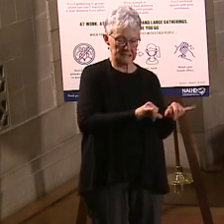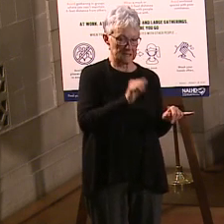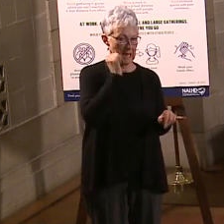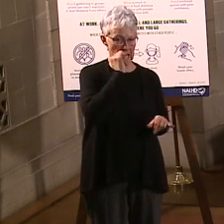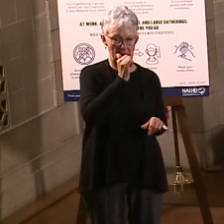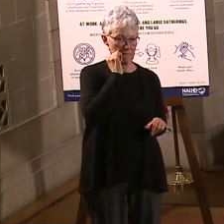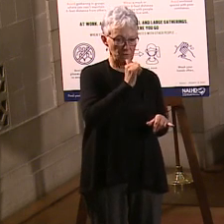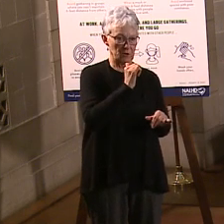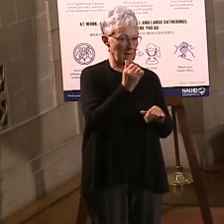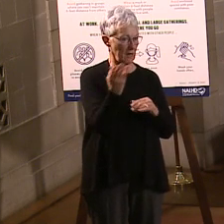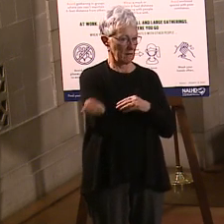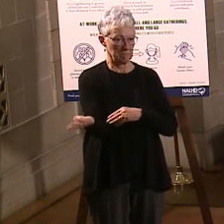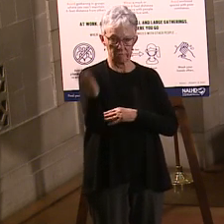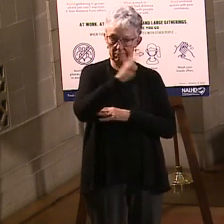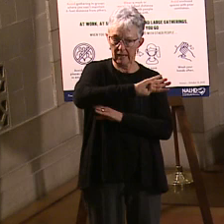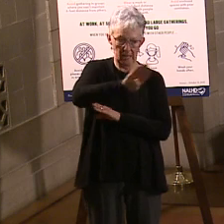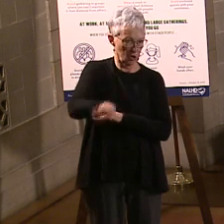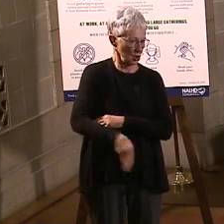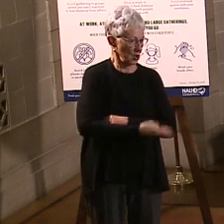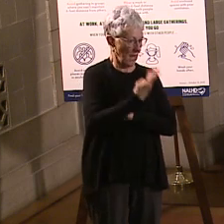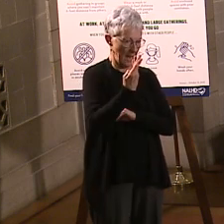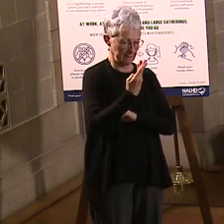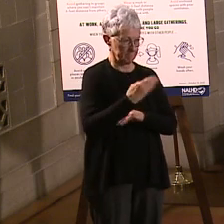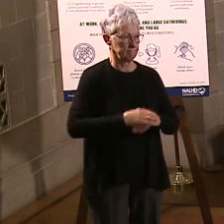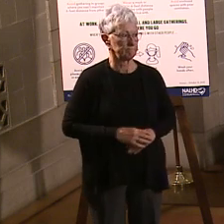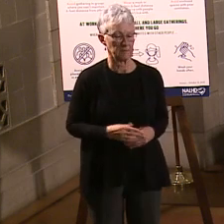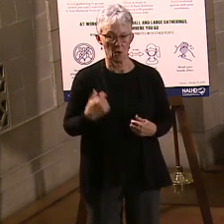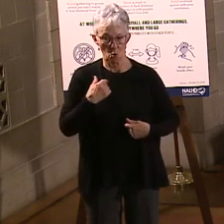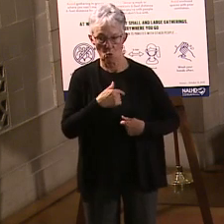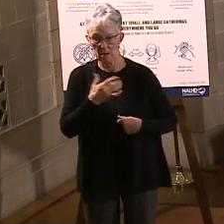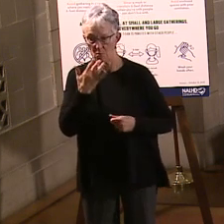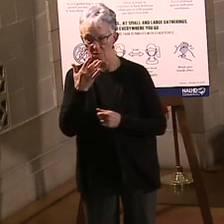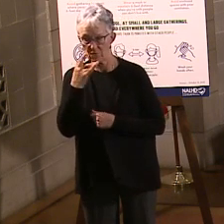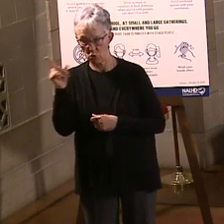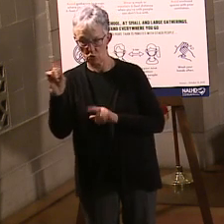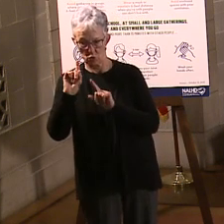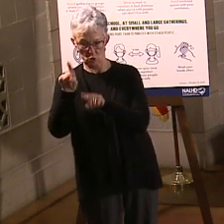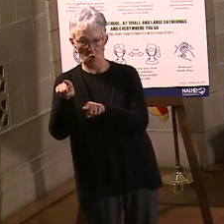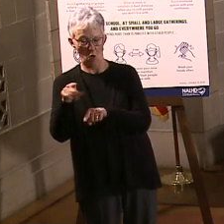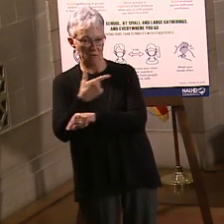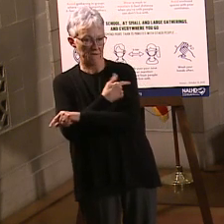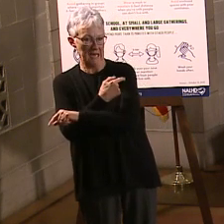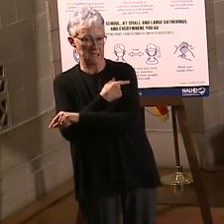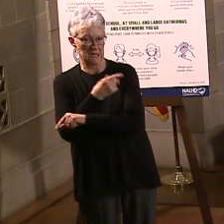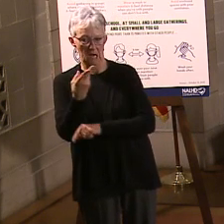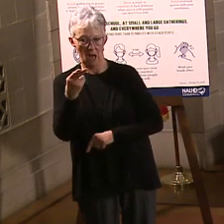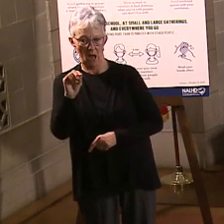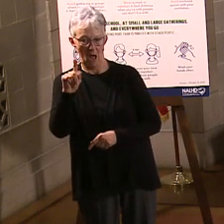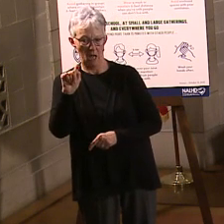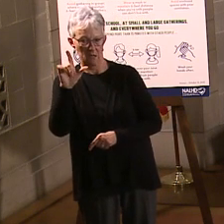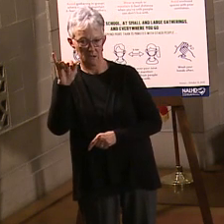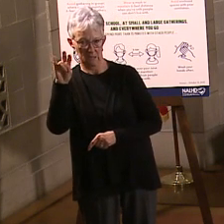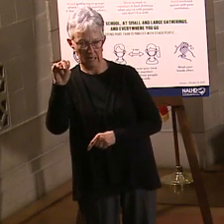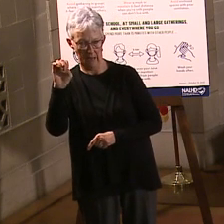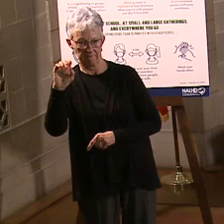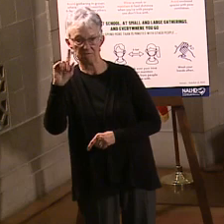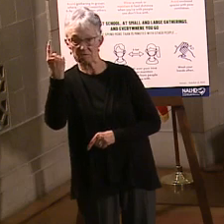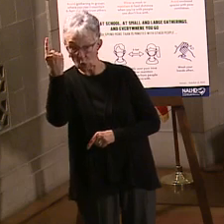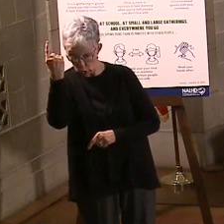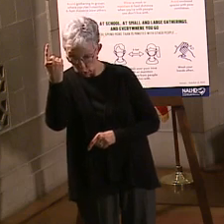option, which we would prefer that you go to the vaccination hotline first, because there's a lot of help is to call your local public health department